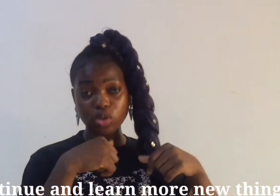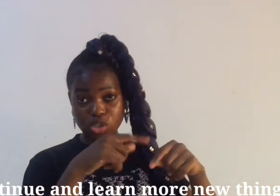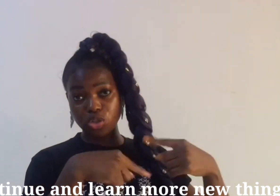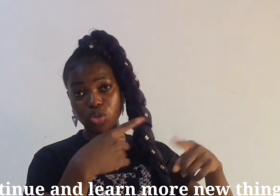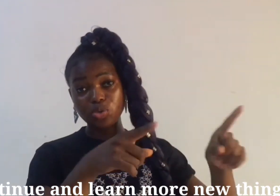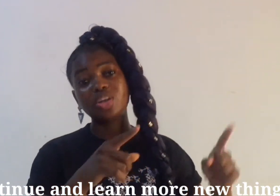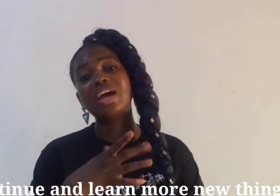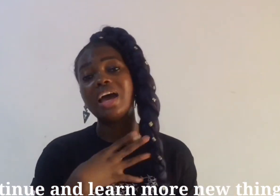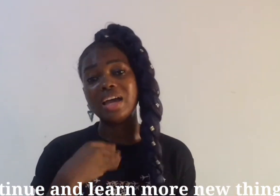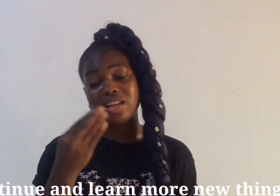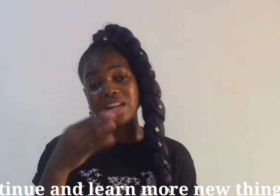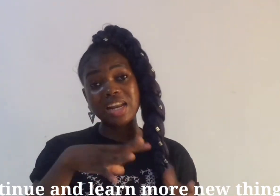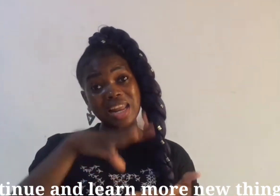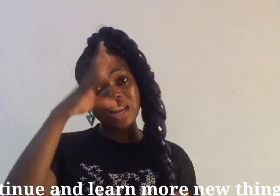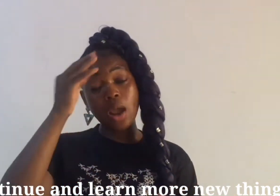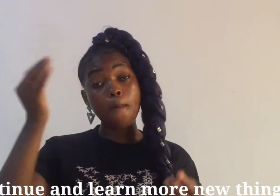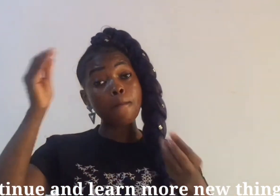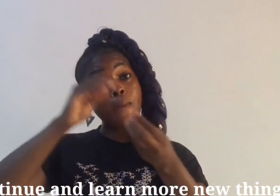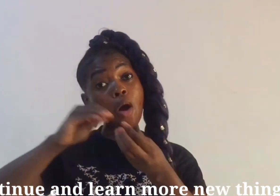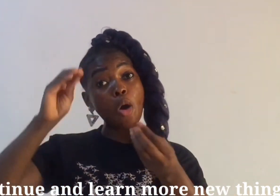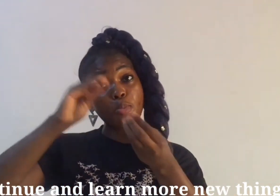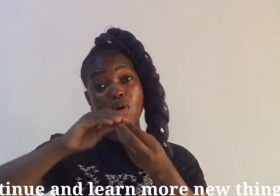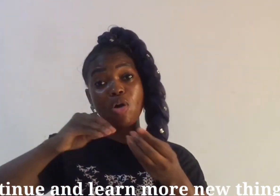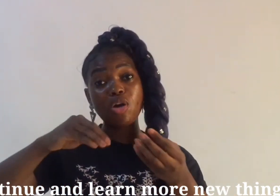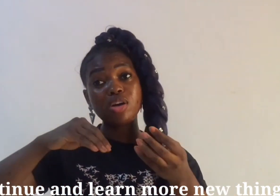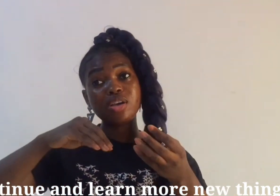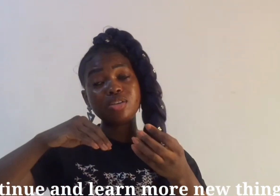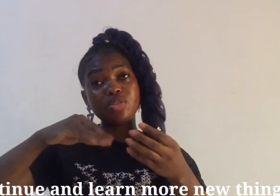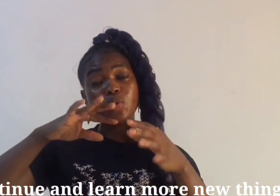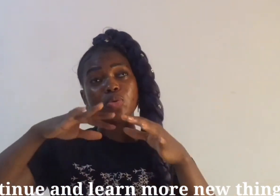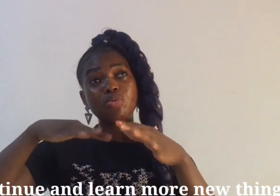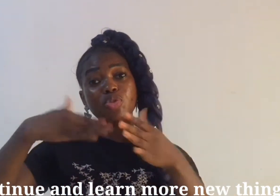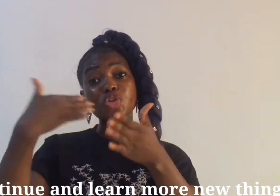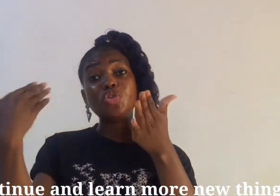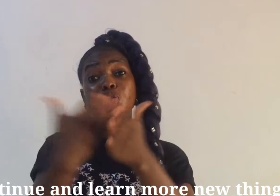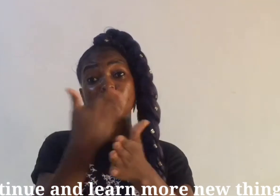and learn more new things